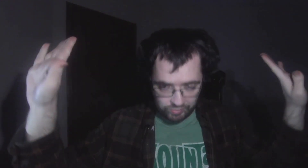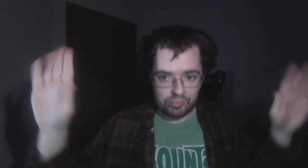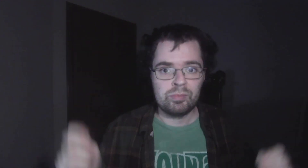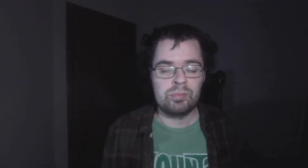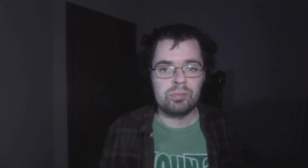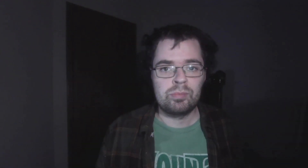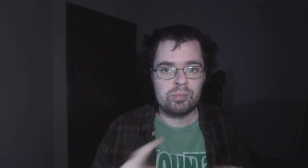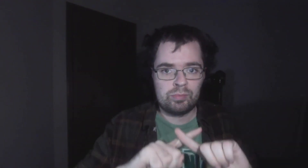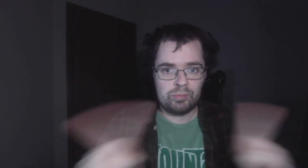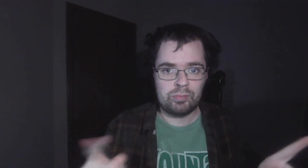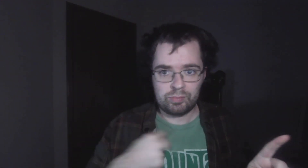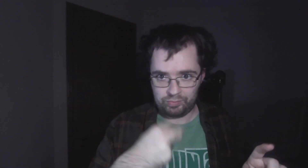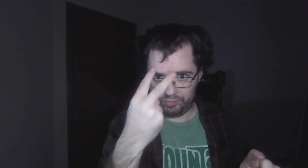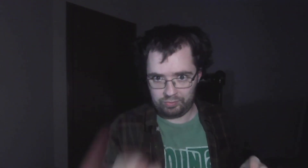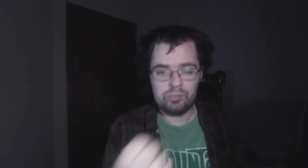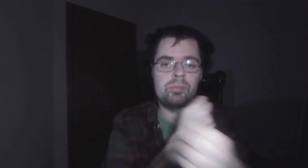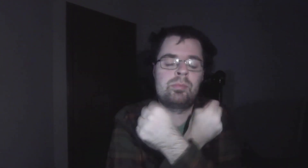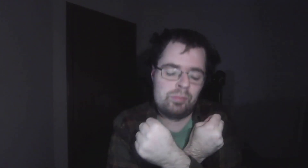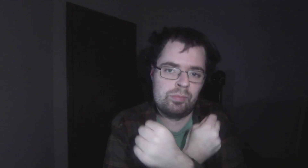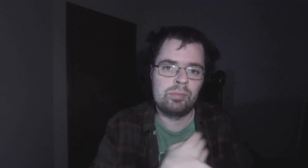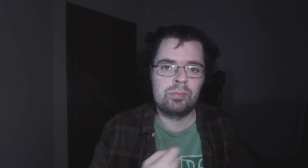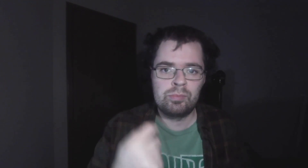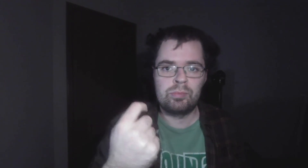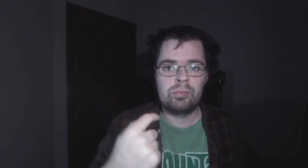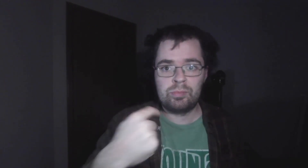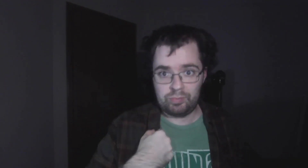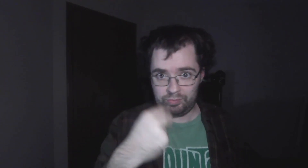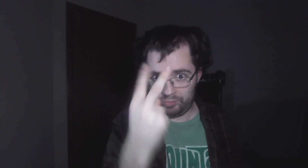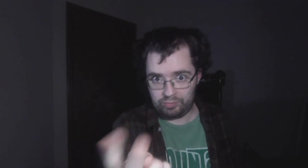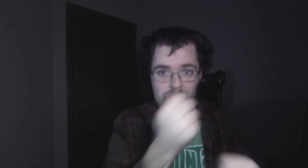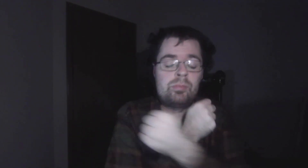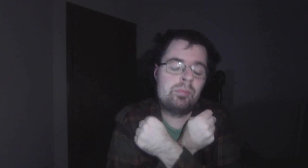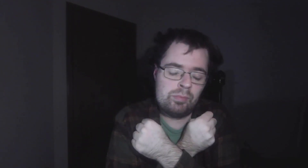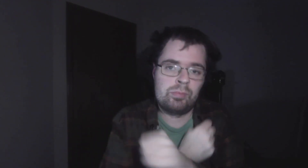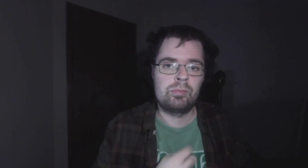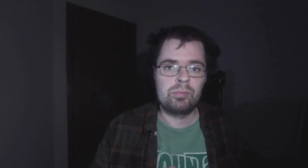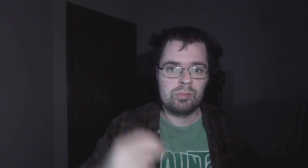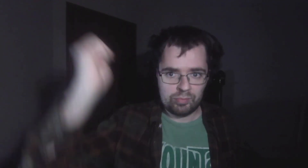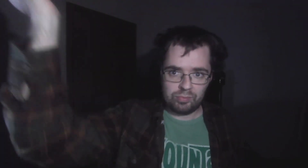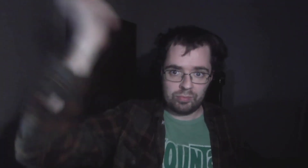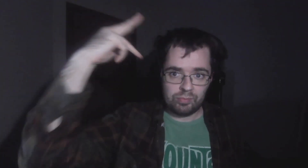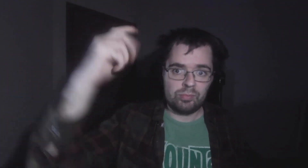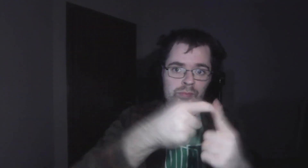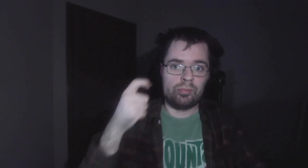But I see love, I see love, I the light of